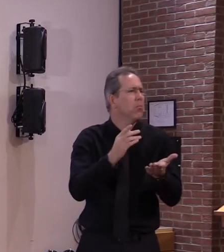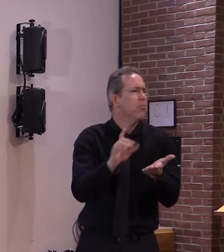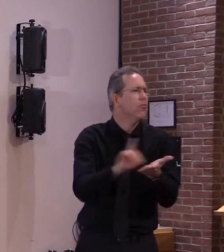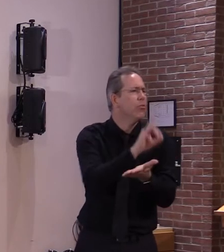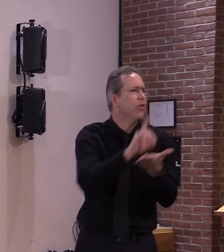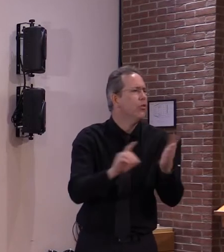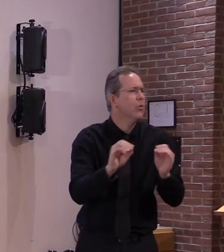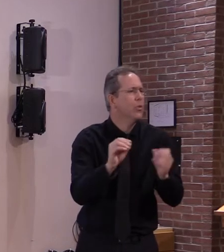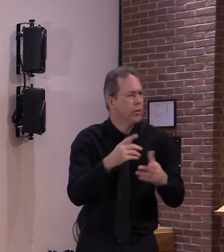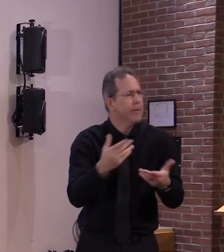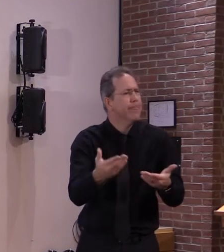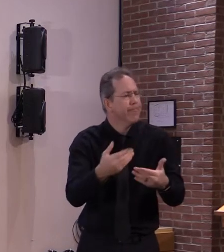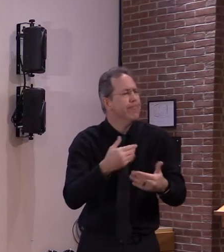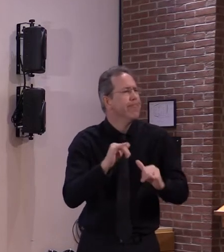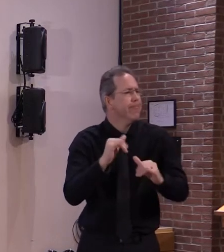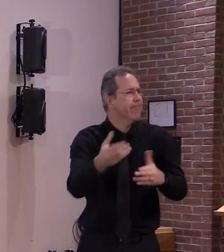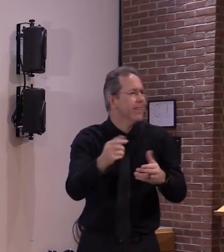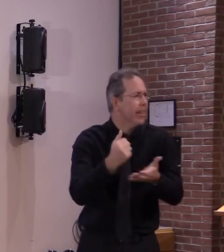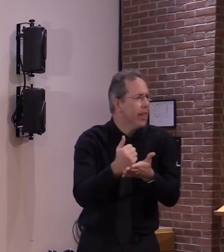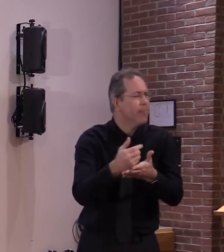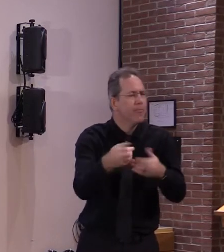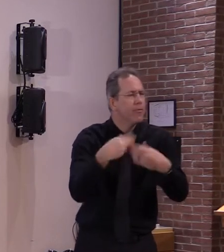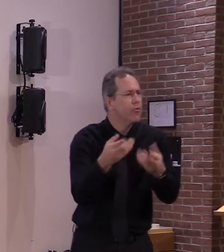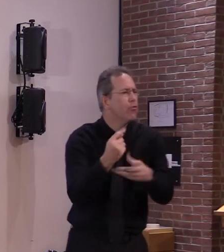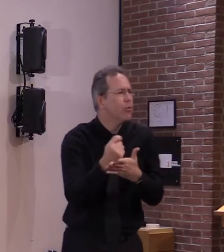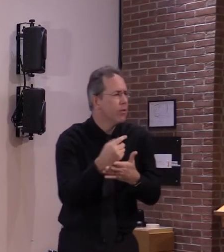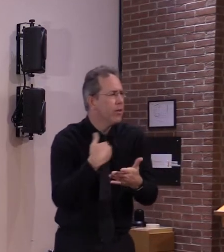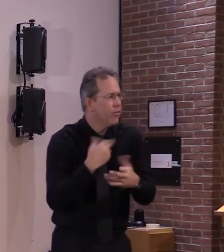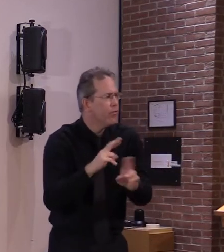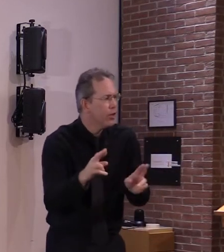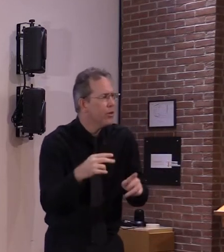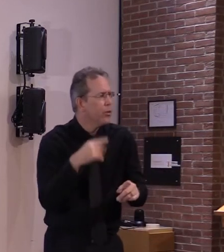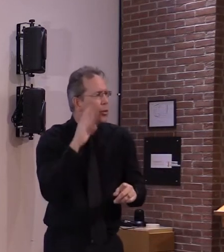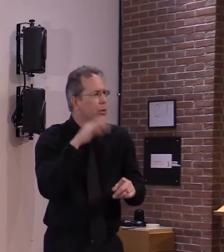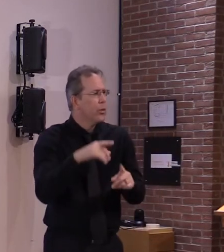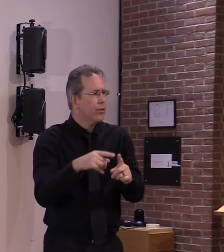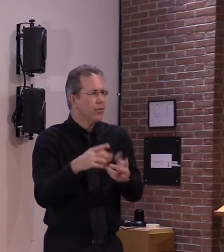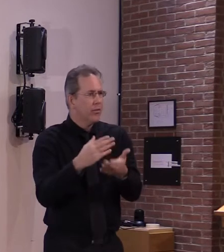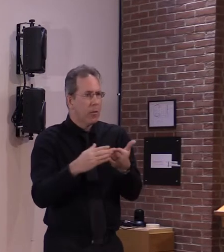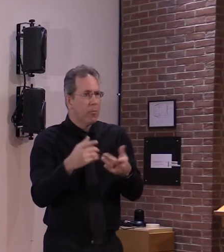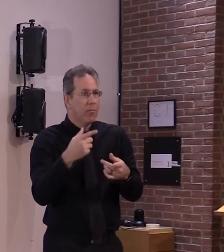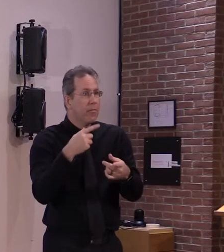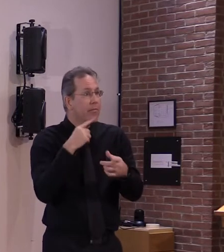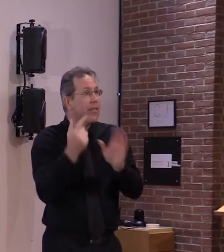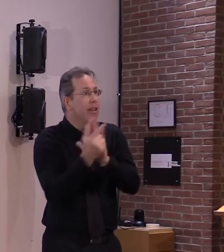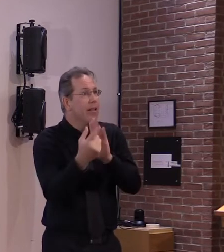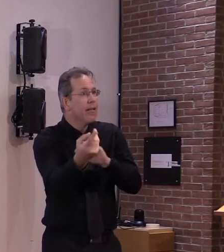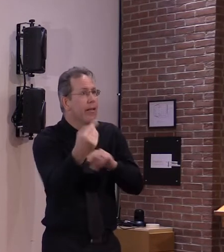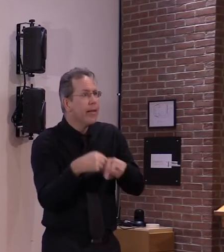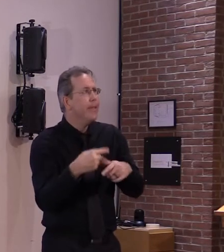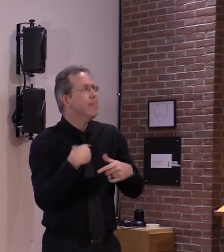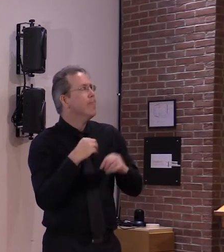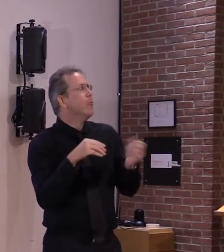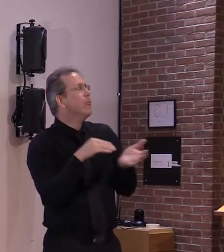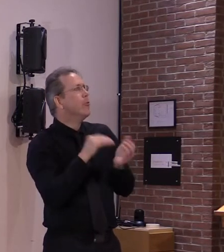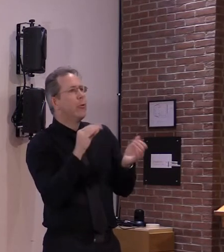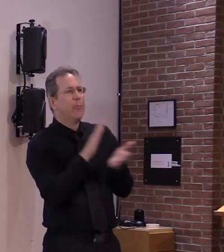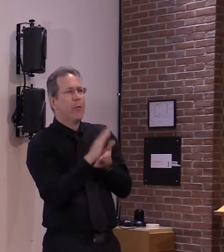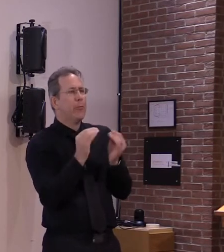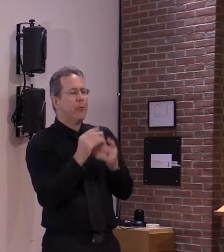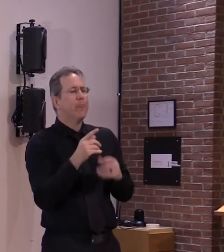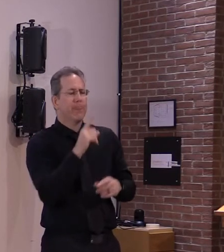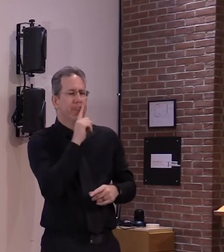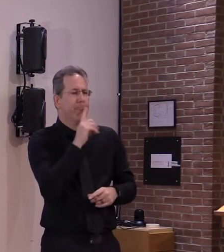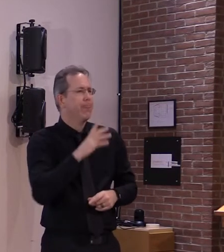to build the foundation on so that they will want to have the vaccine makes me think also of